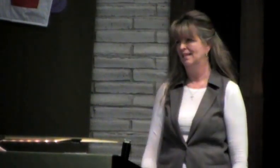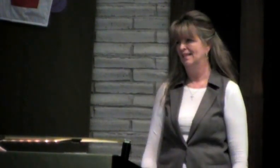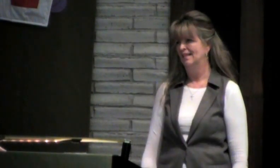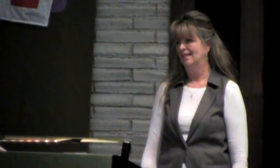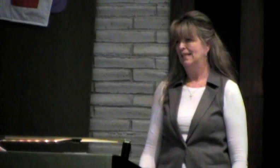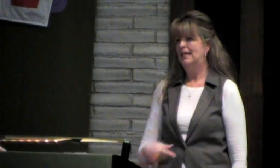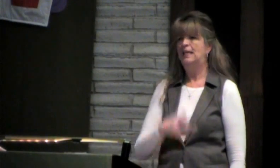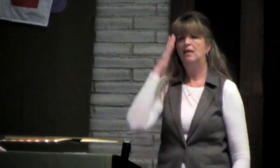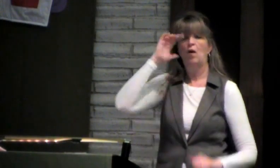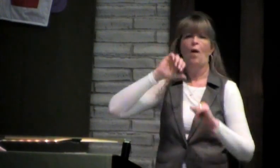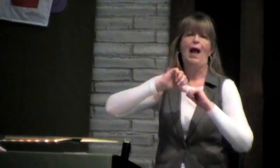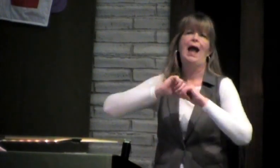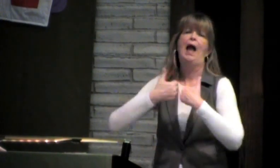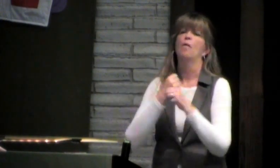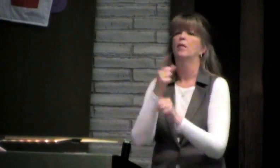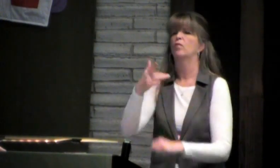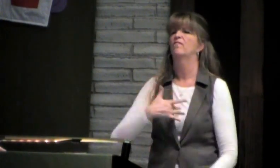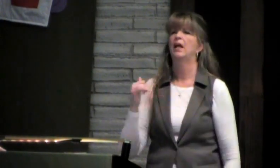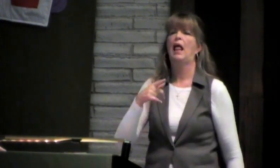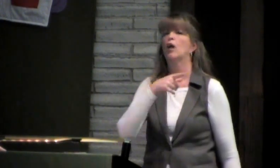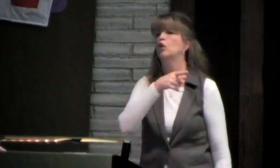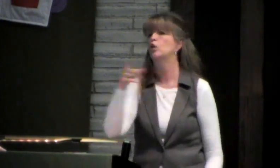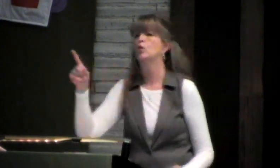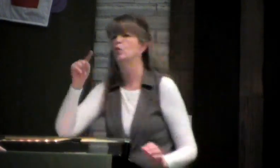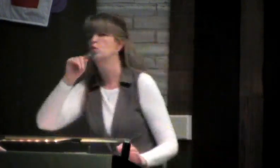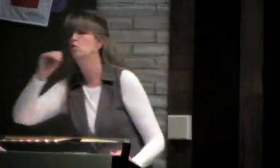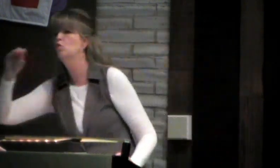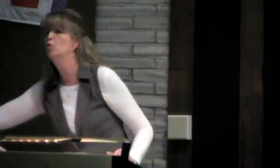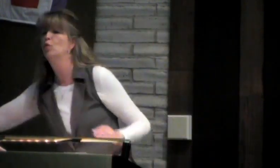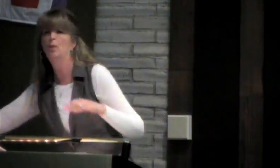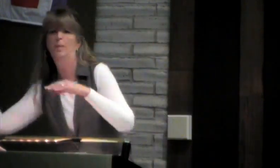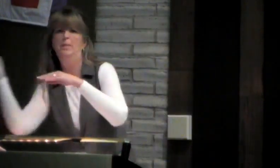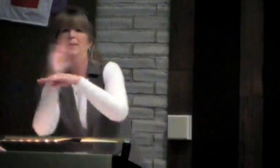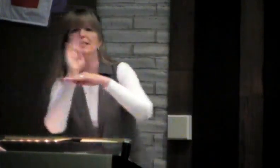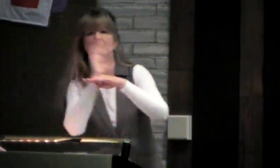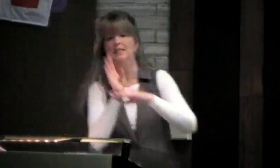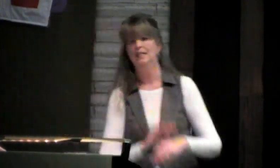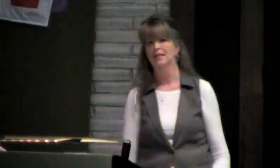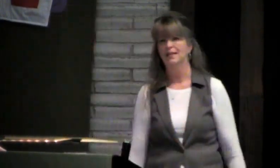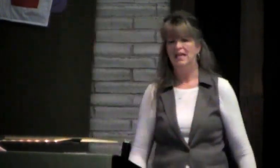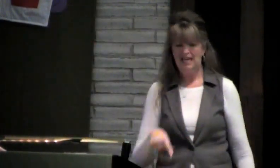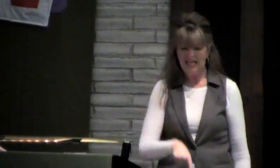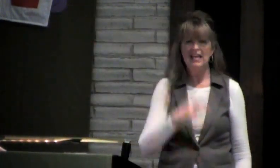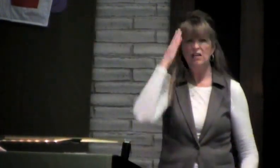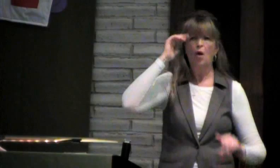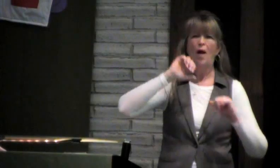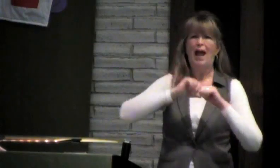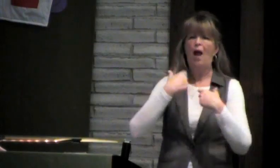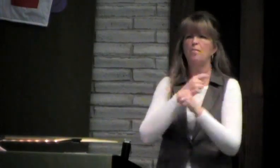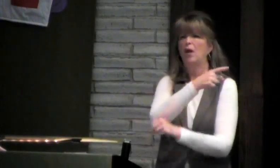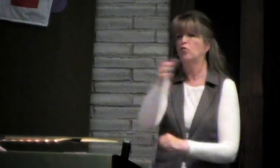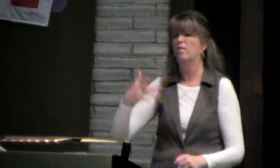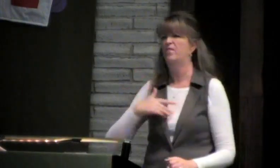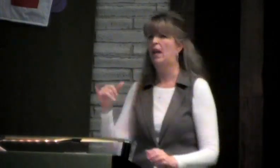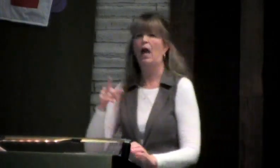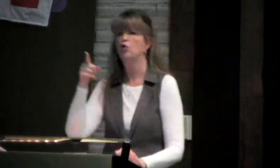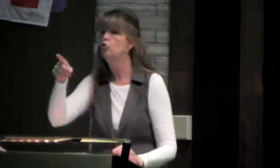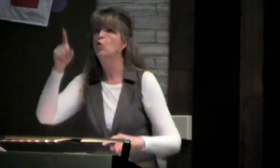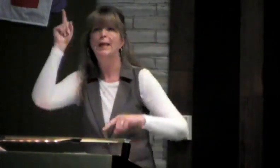coming here. He knows how to make you feel like you are too busy for church. He knows